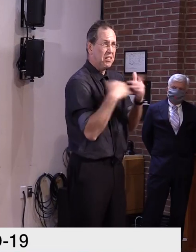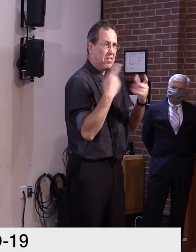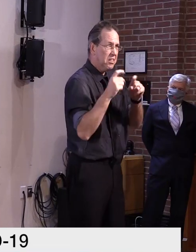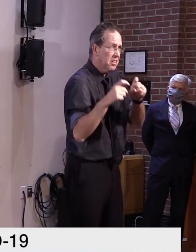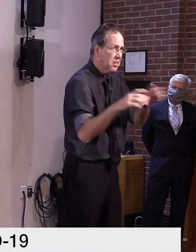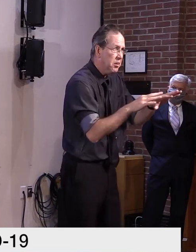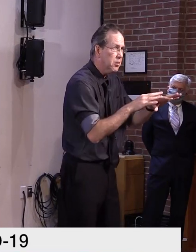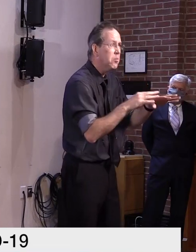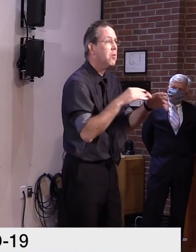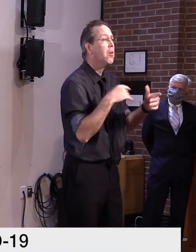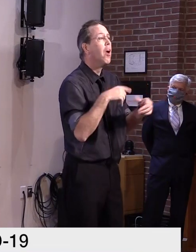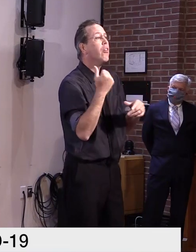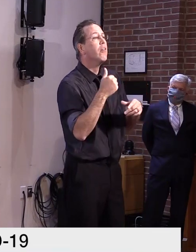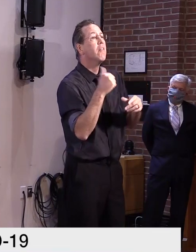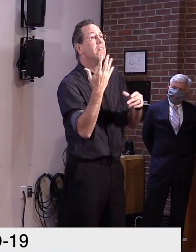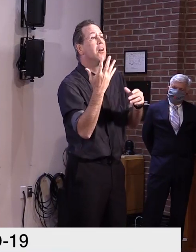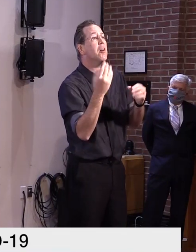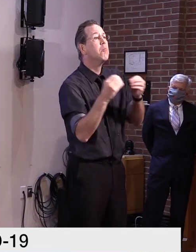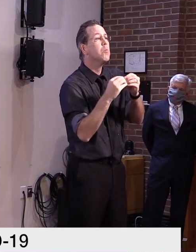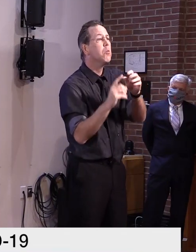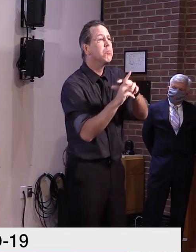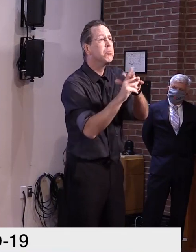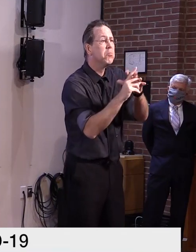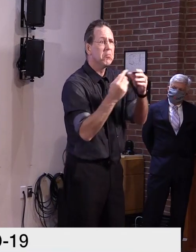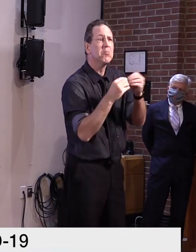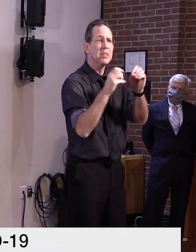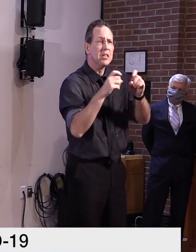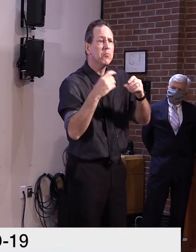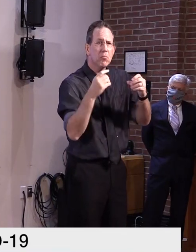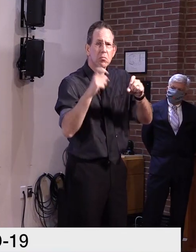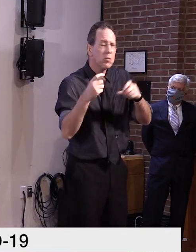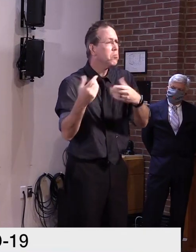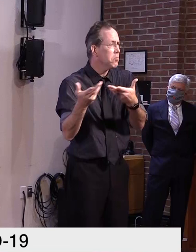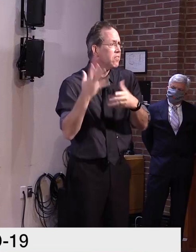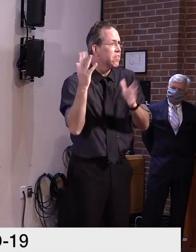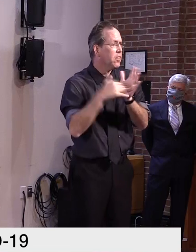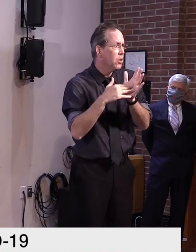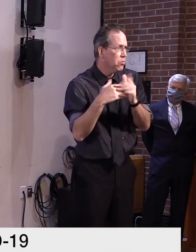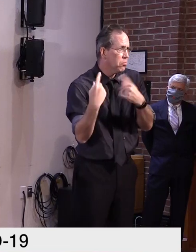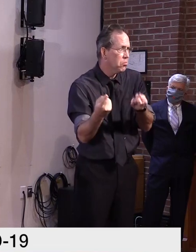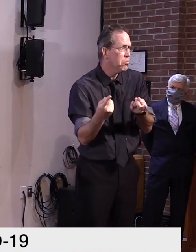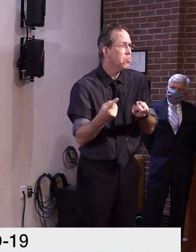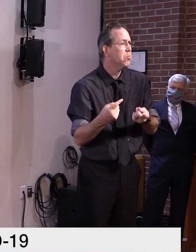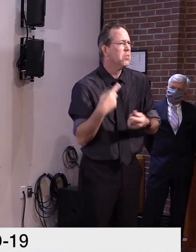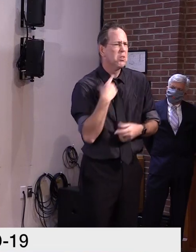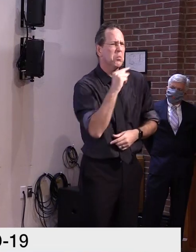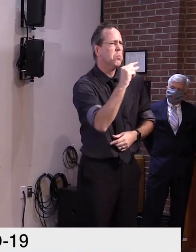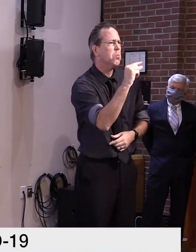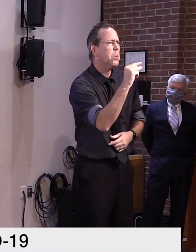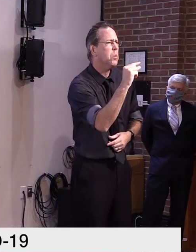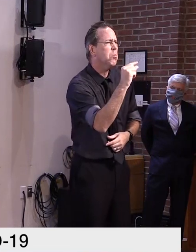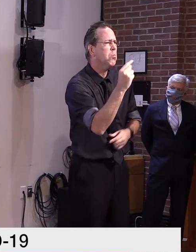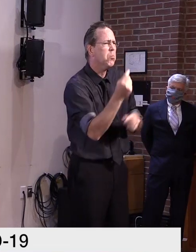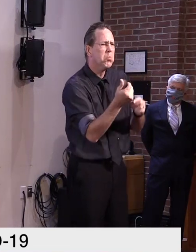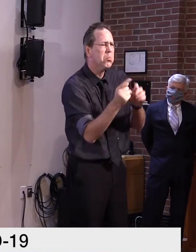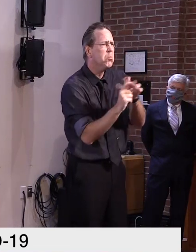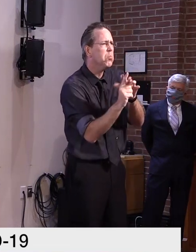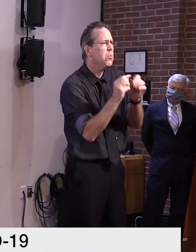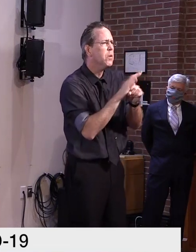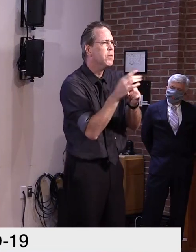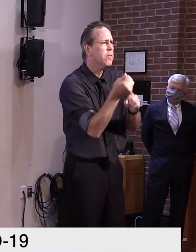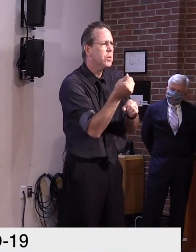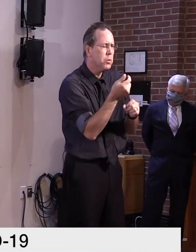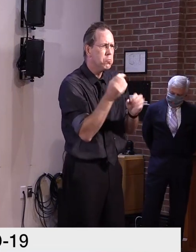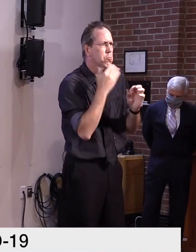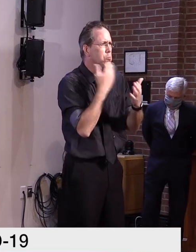positives were reported. So a really, really slight positivity rate. Good to see that these numbers here would